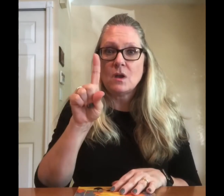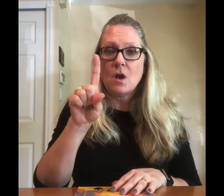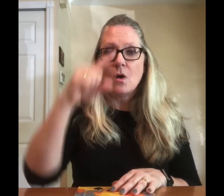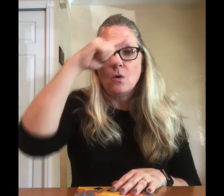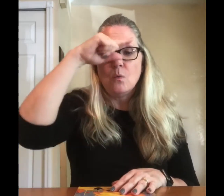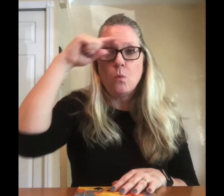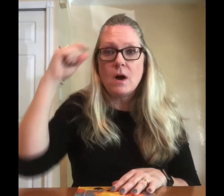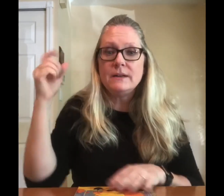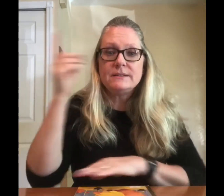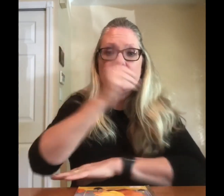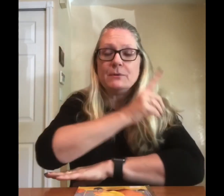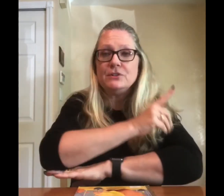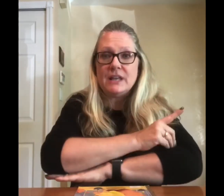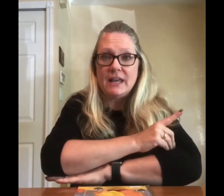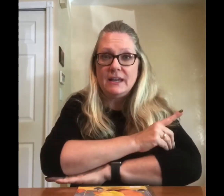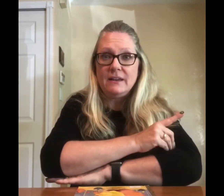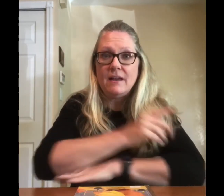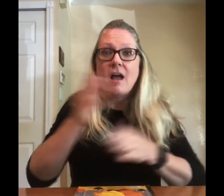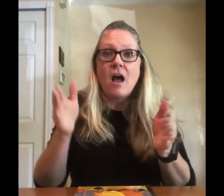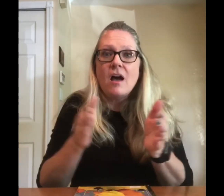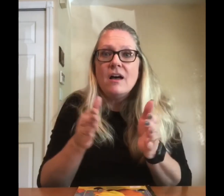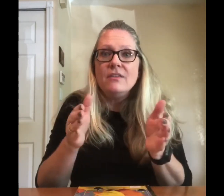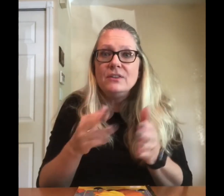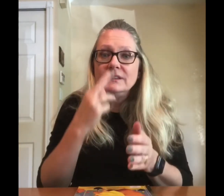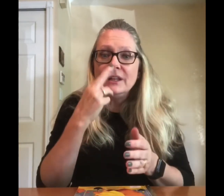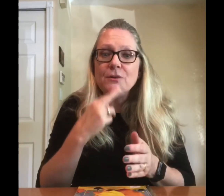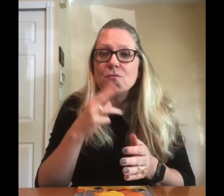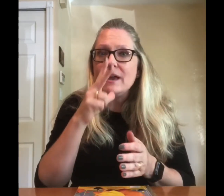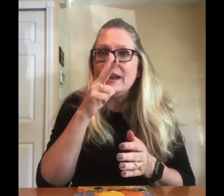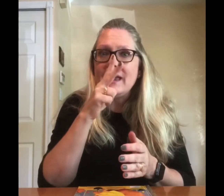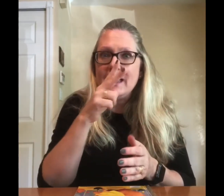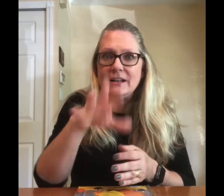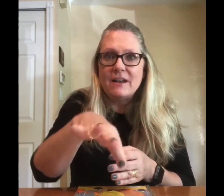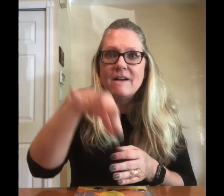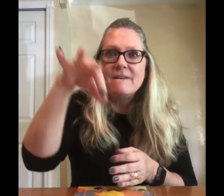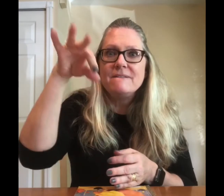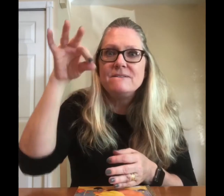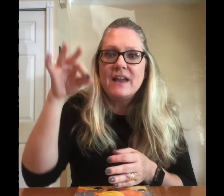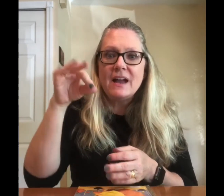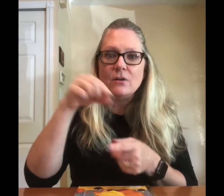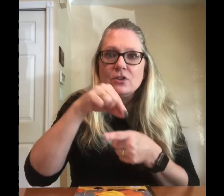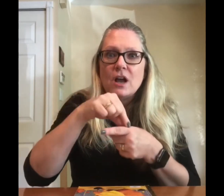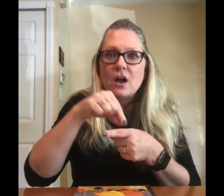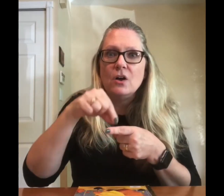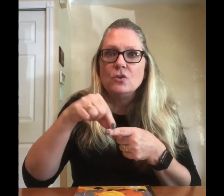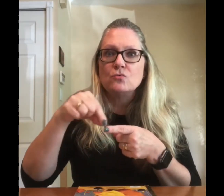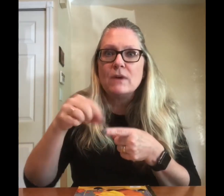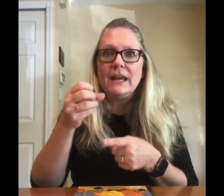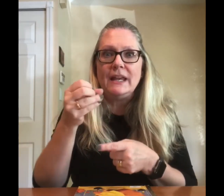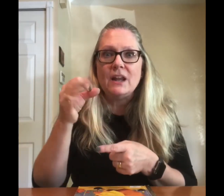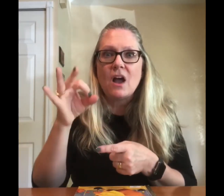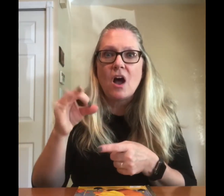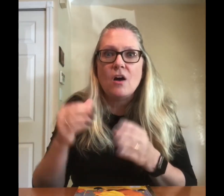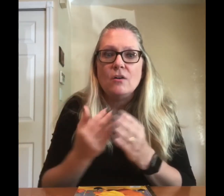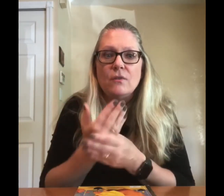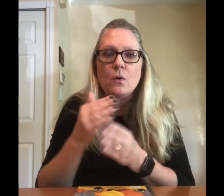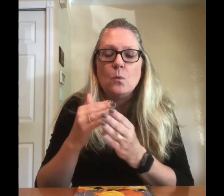One summer day the Little Red Hen found a grain of wheat.